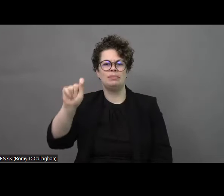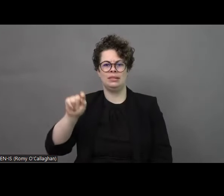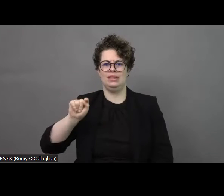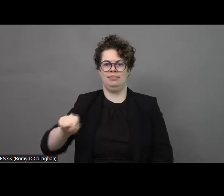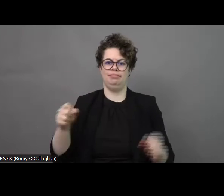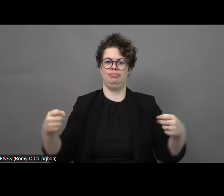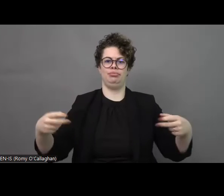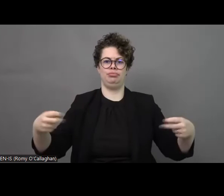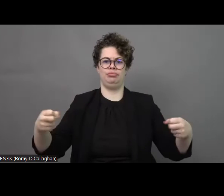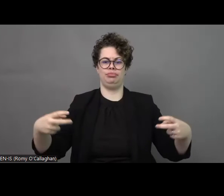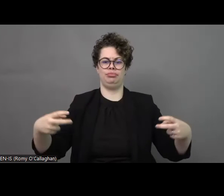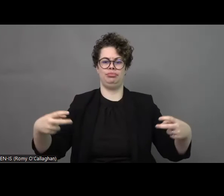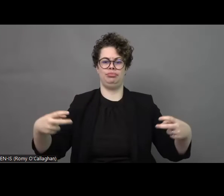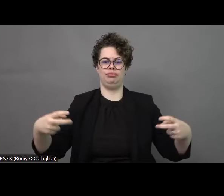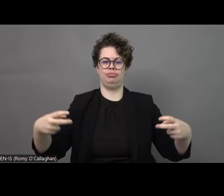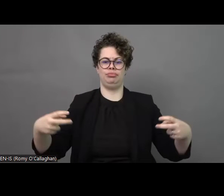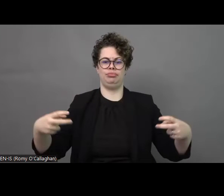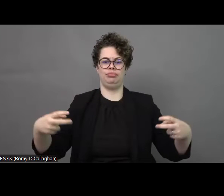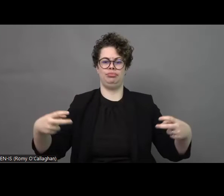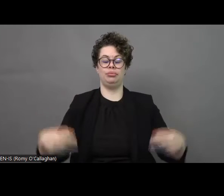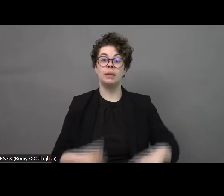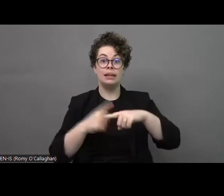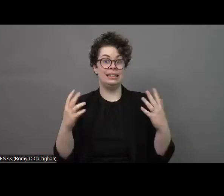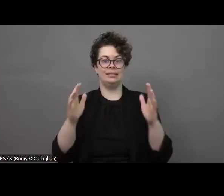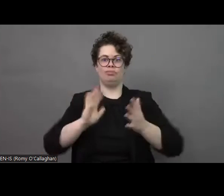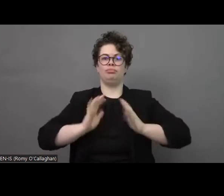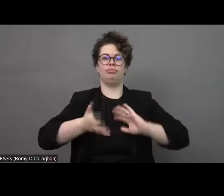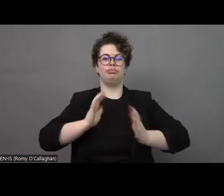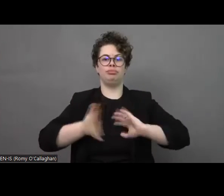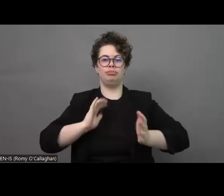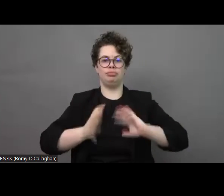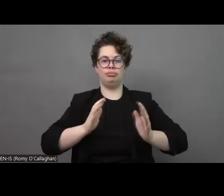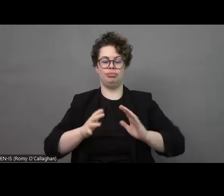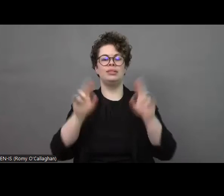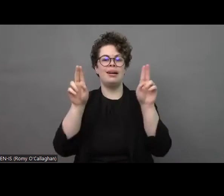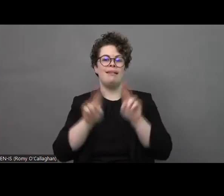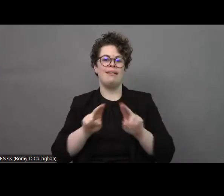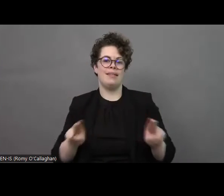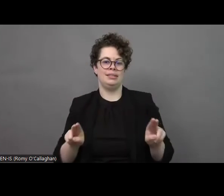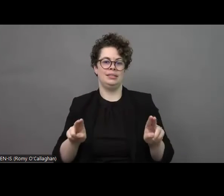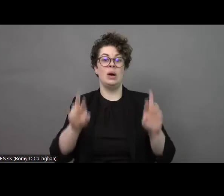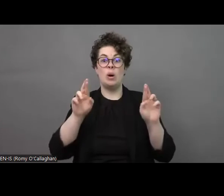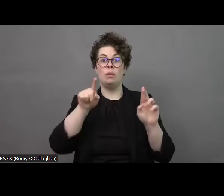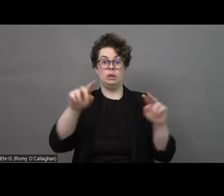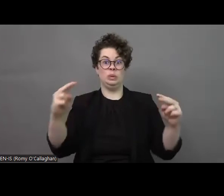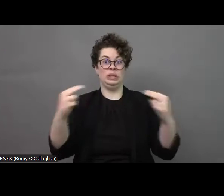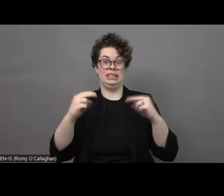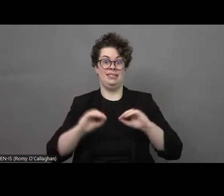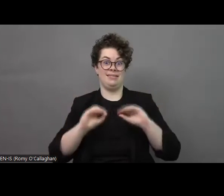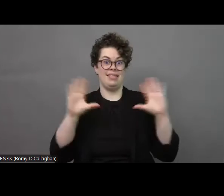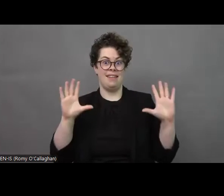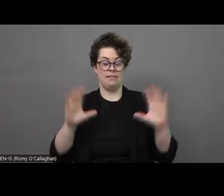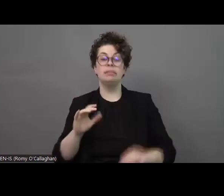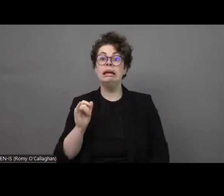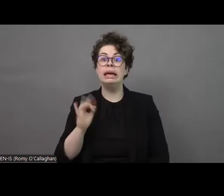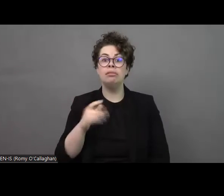language, international sign language, which you should be already pinned to your video. If you have any problem with